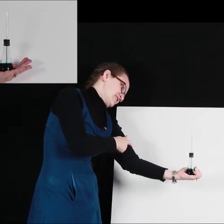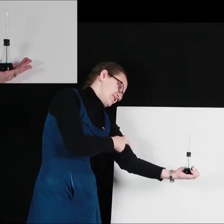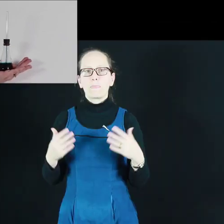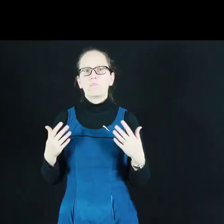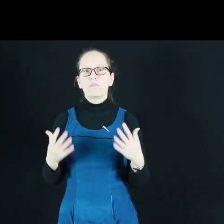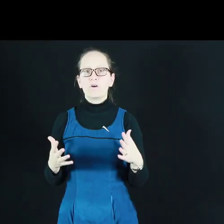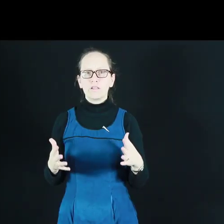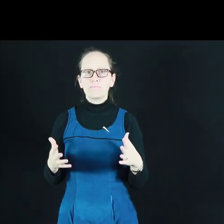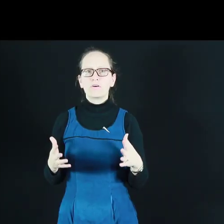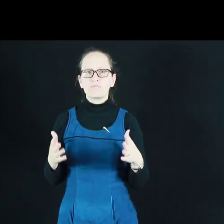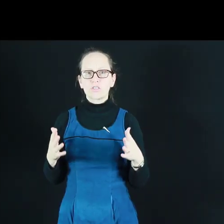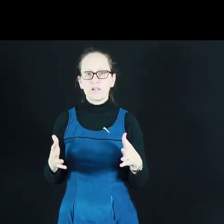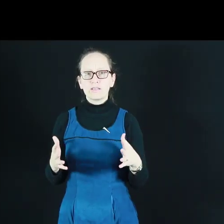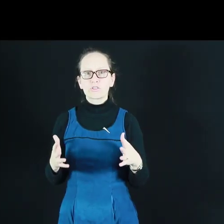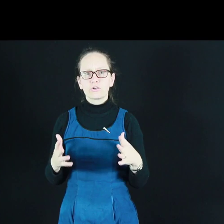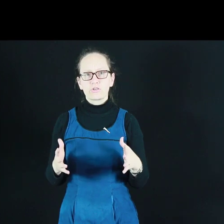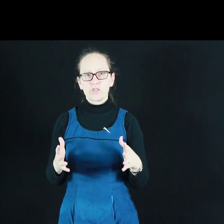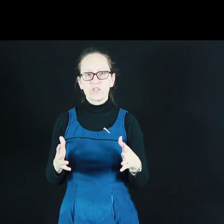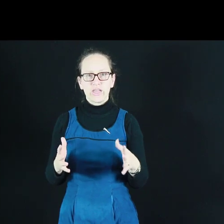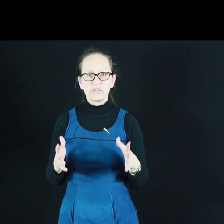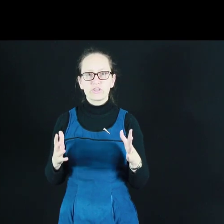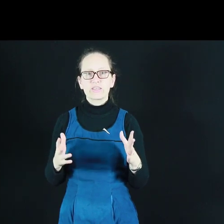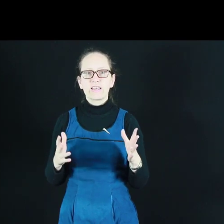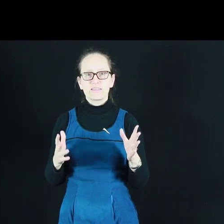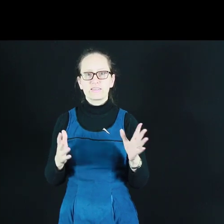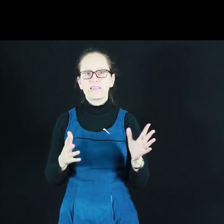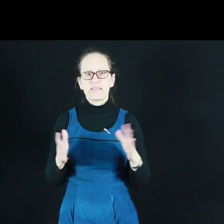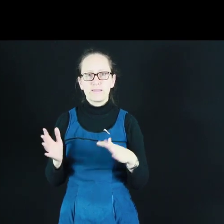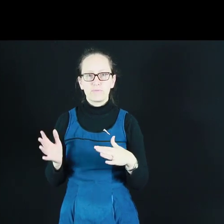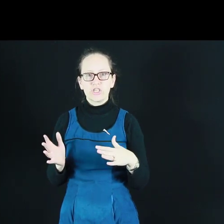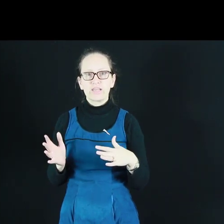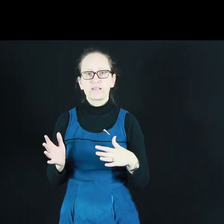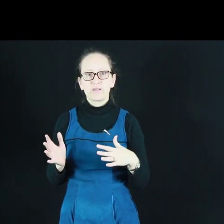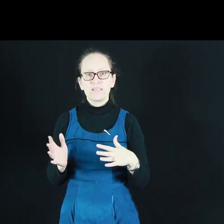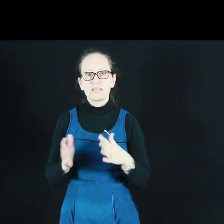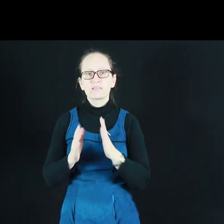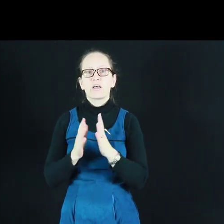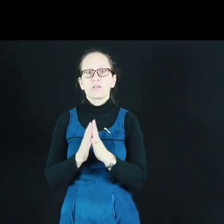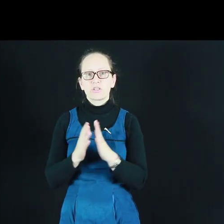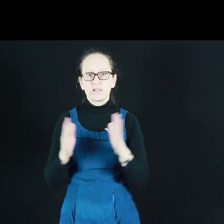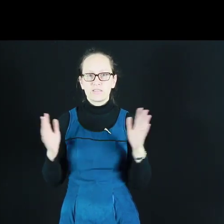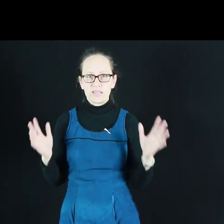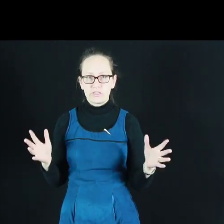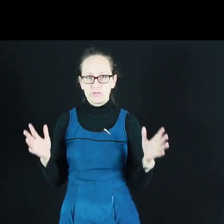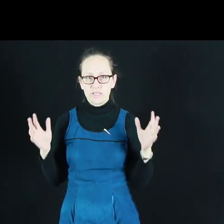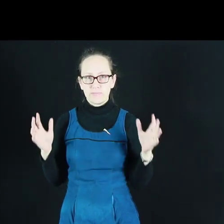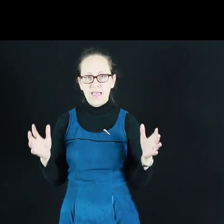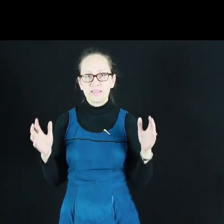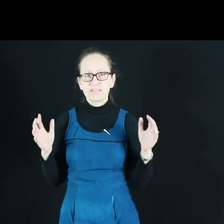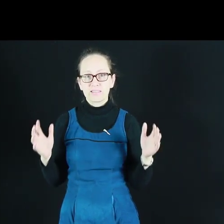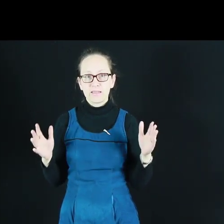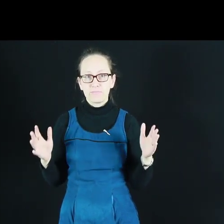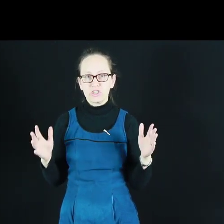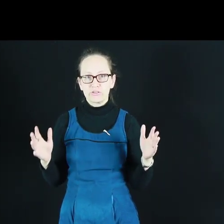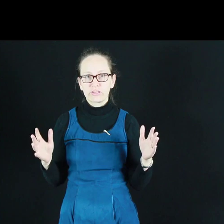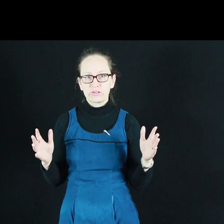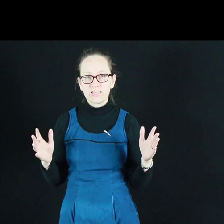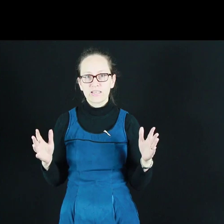The volume of solids also changes as their temperature increases. Solids tend to expand as the temperature increases.